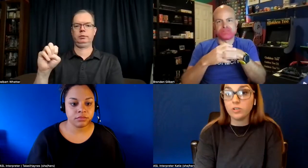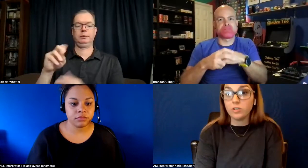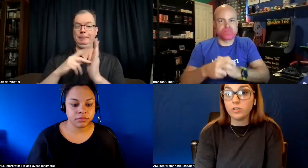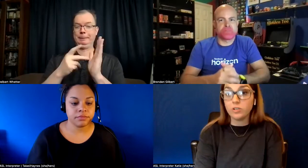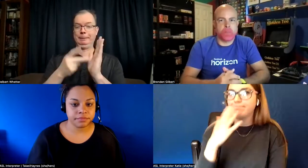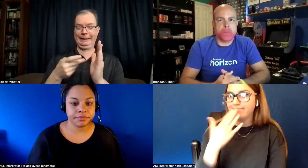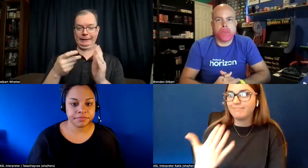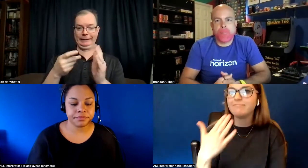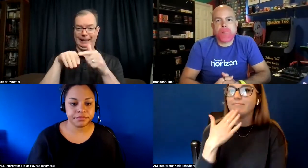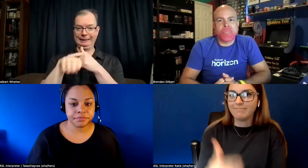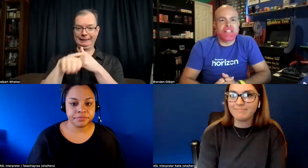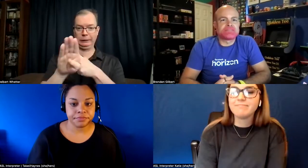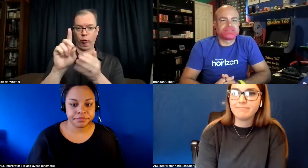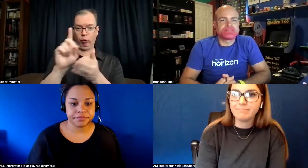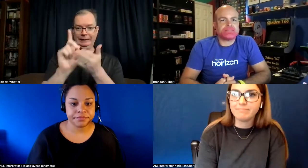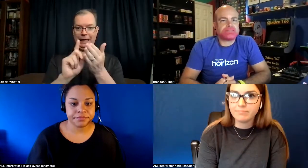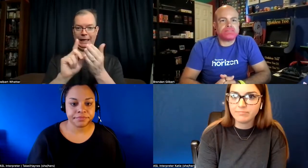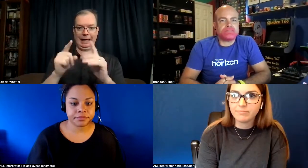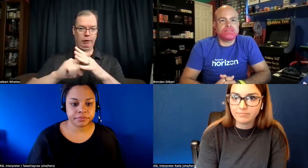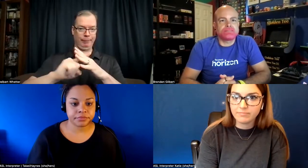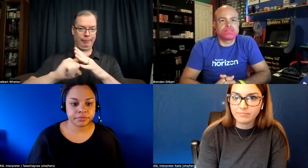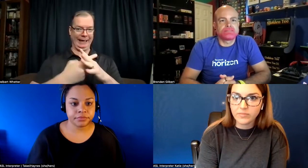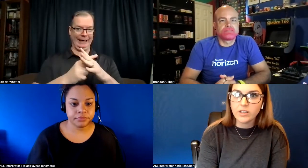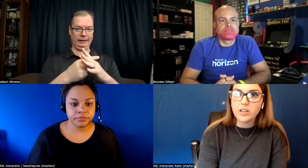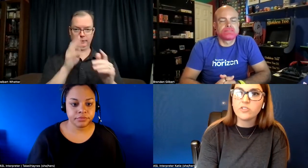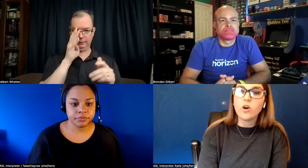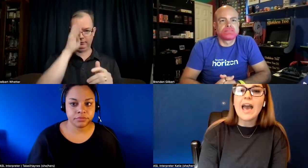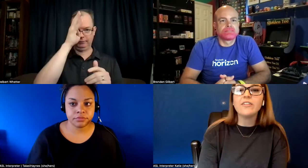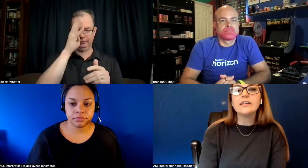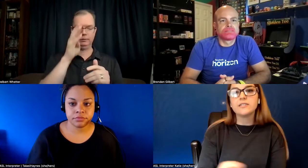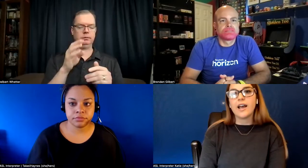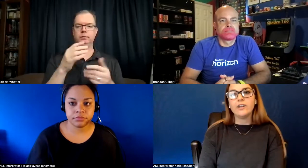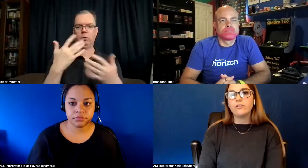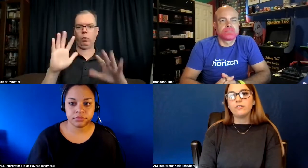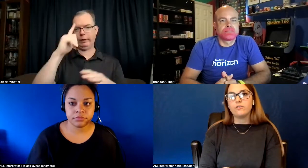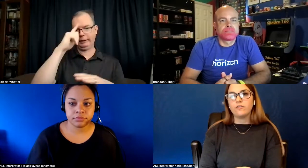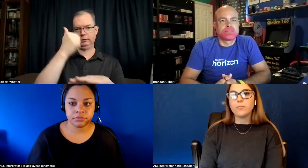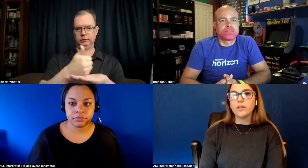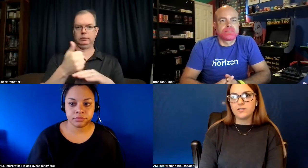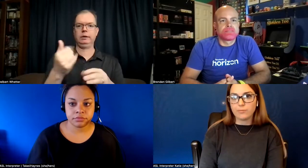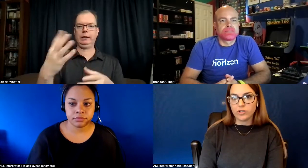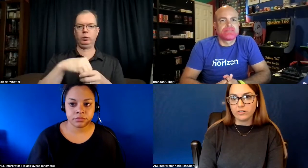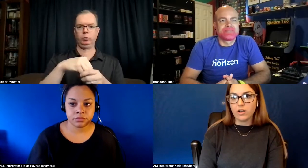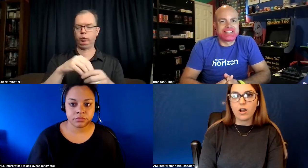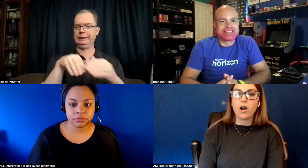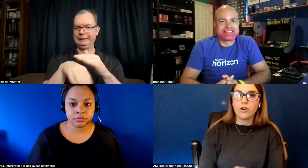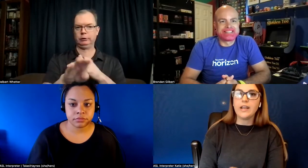so having a design from conception already